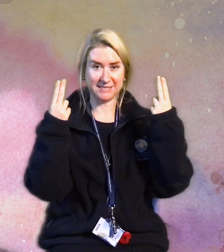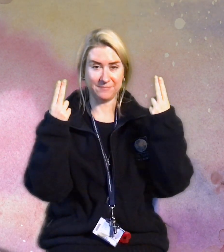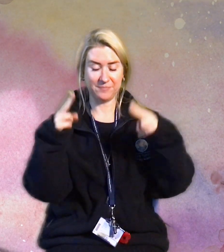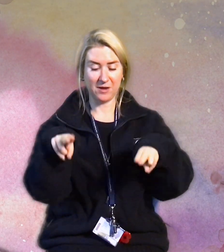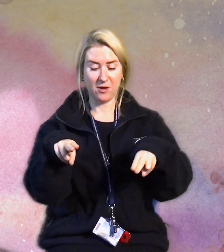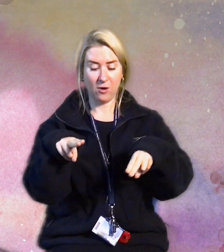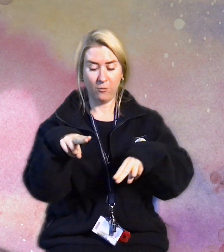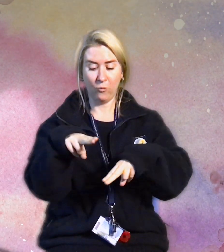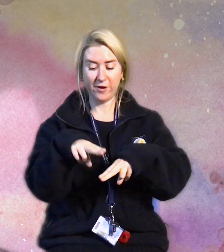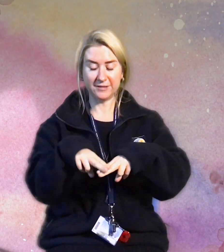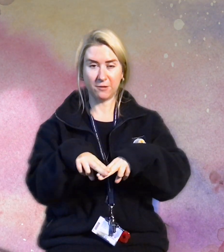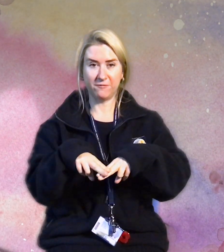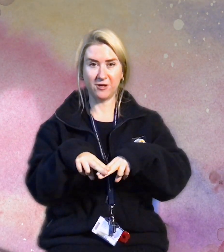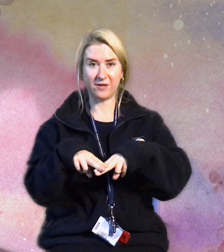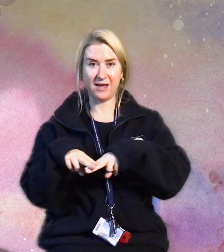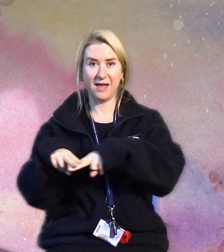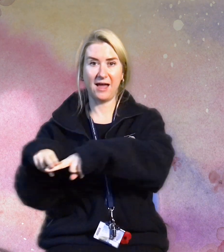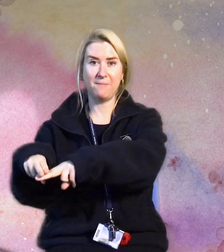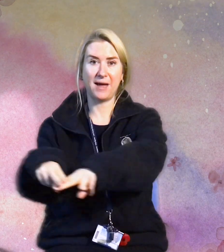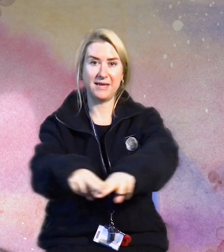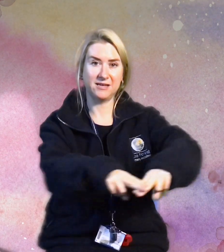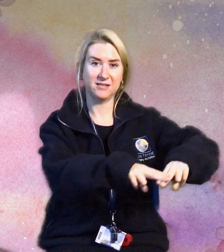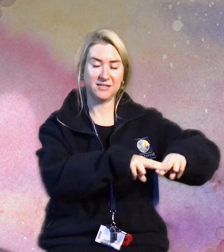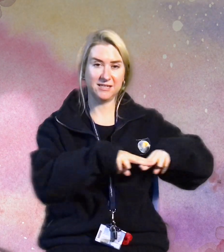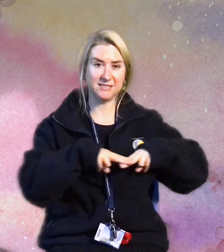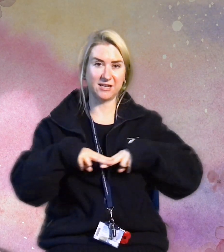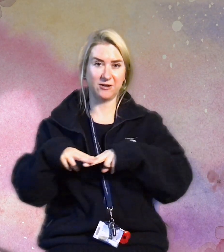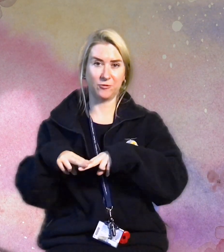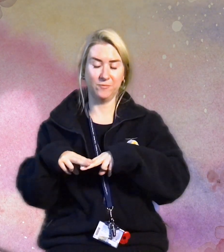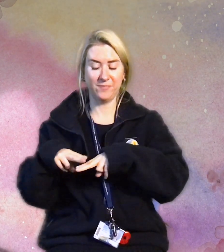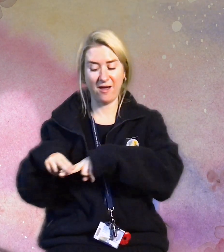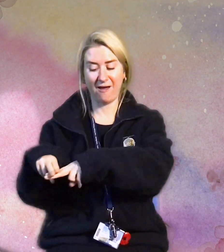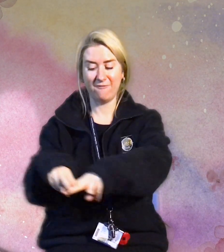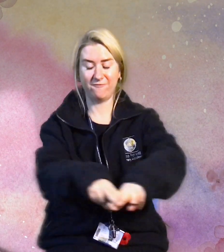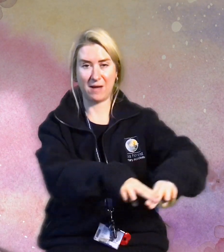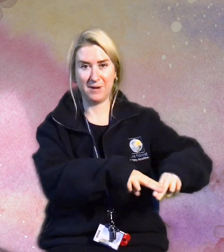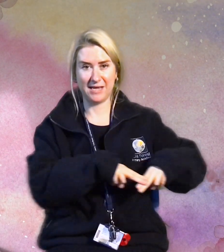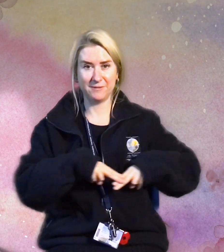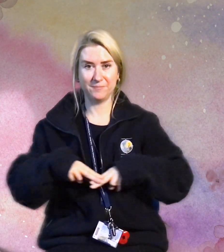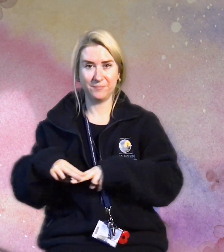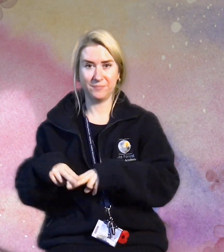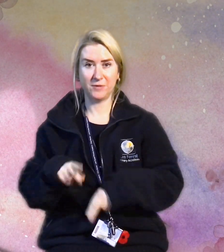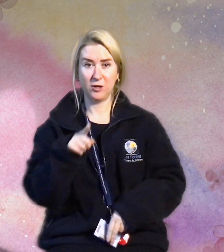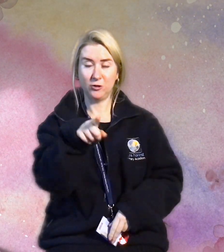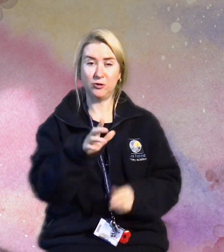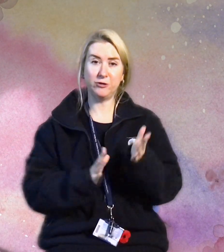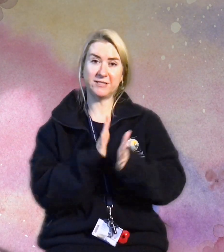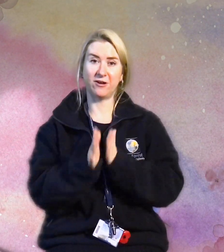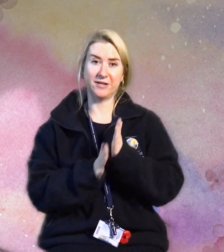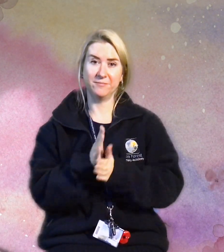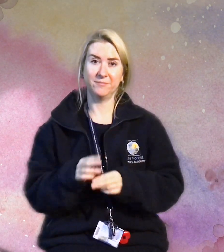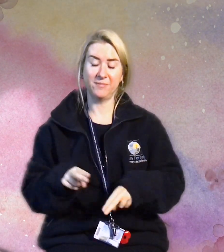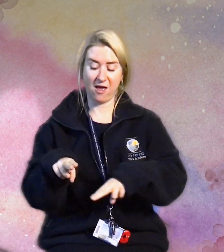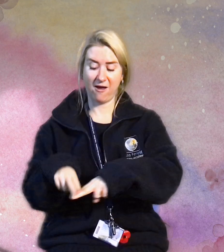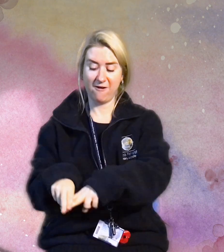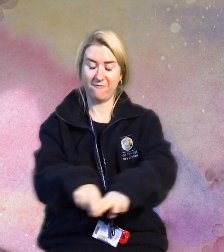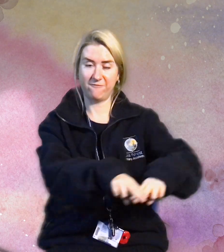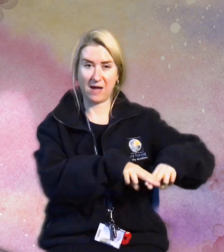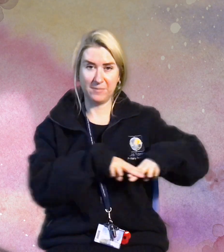put one on top of the other and make a circle. Family. U sign. Family.